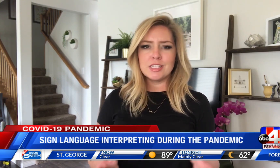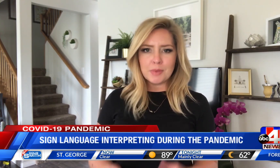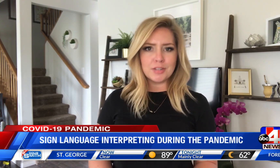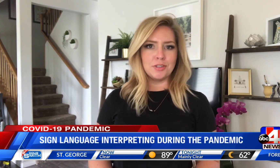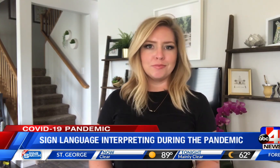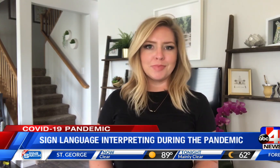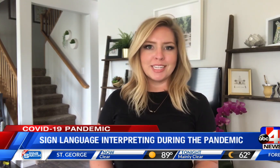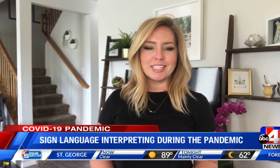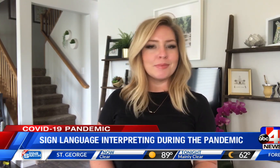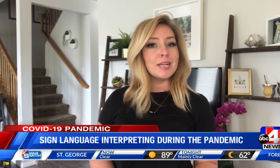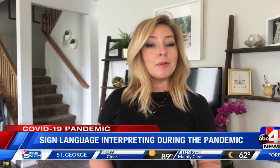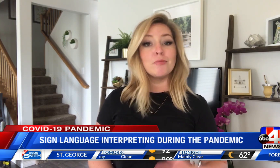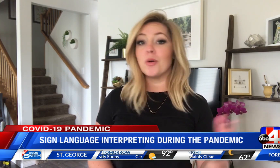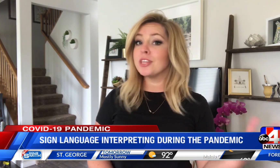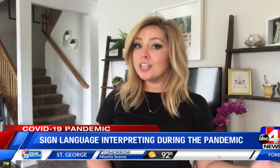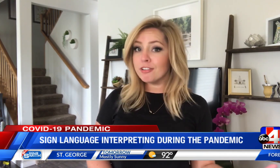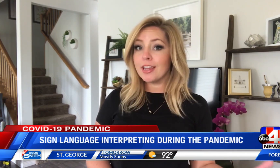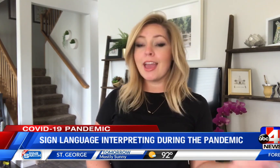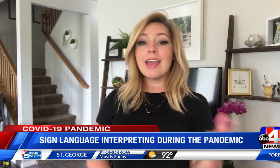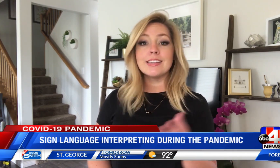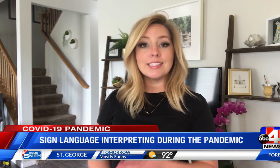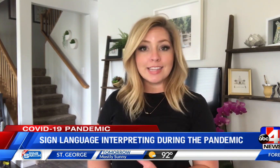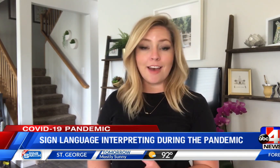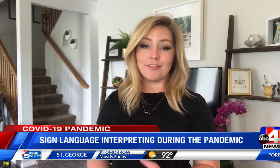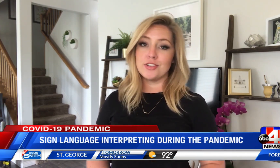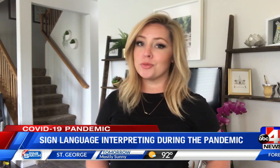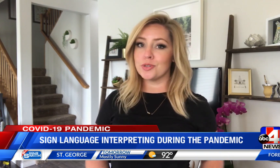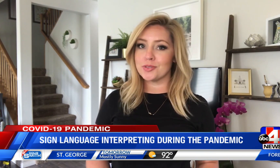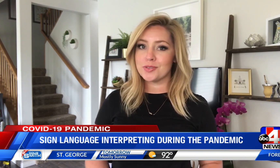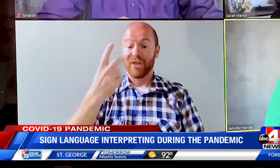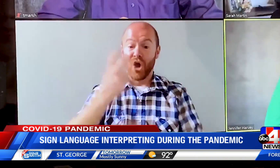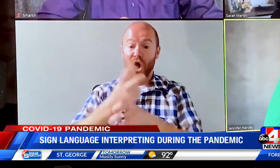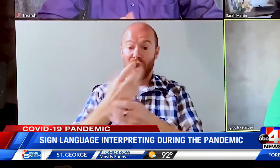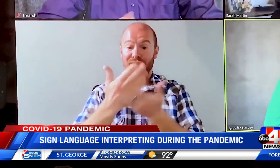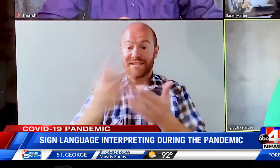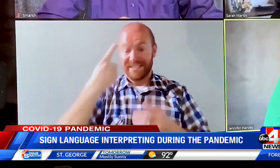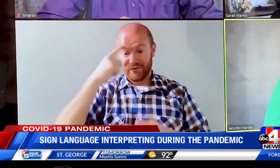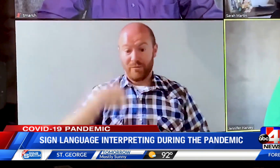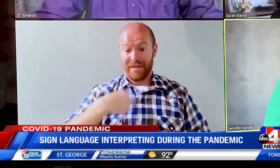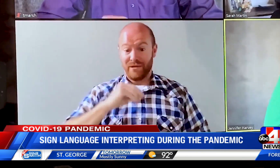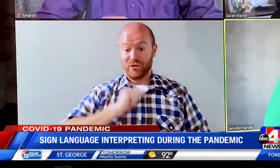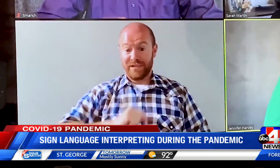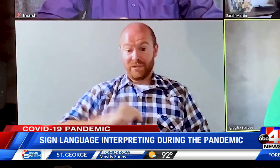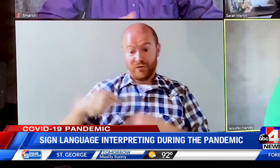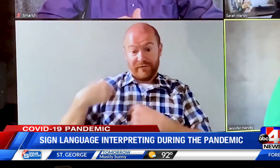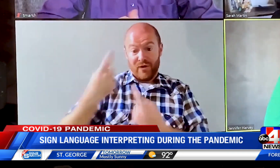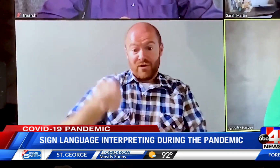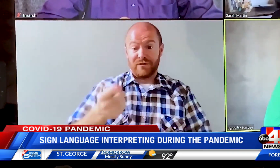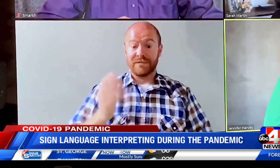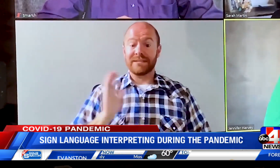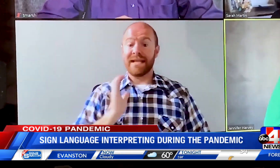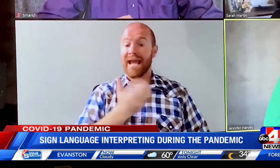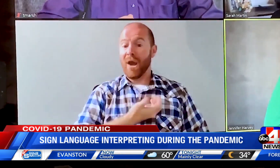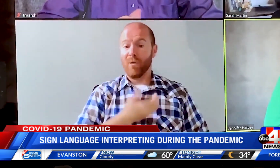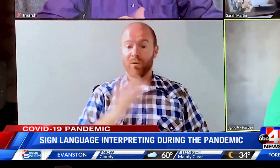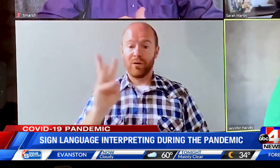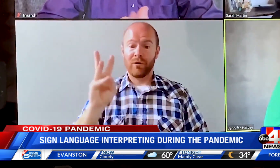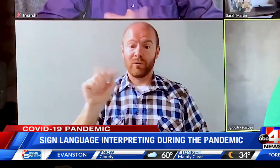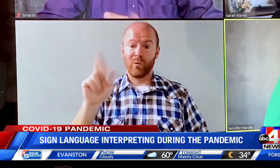special because it's made up of both hearing and deaf interpreters. I think that one of the hardest things for me and Trenton has been our